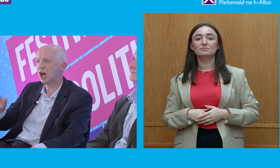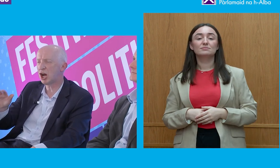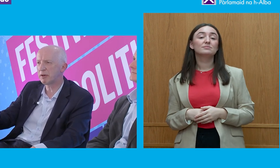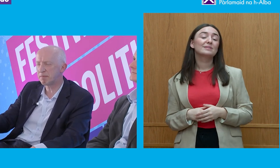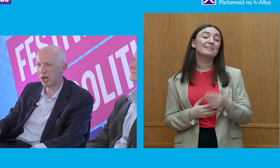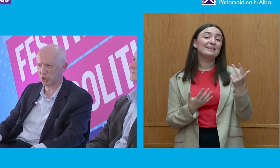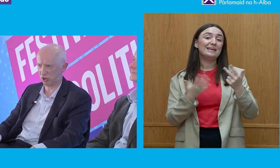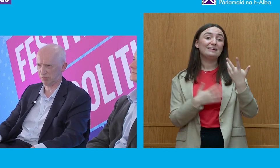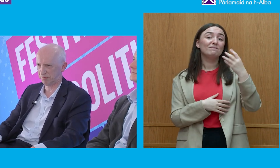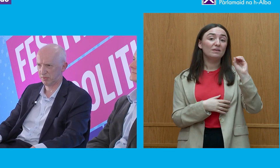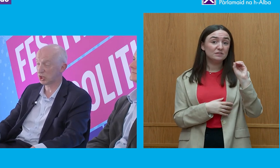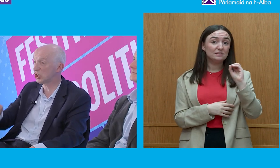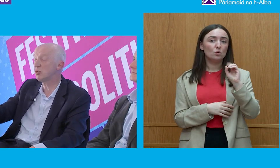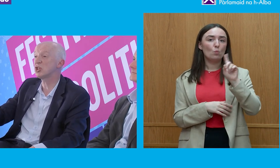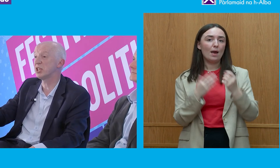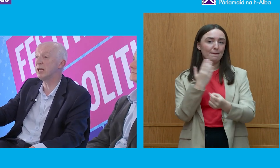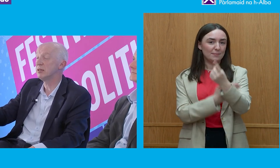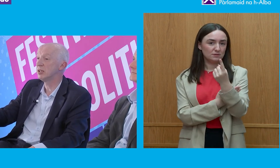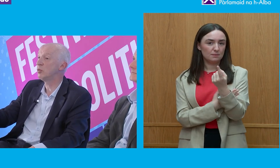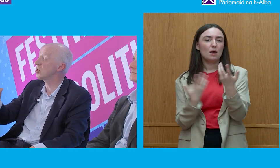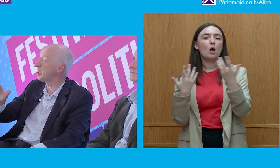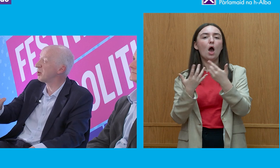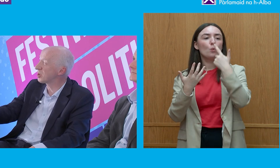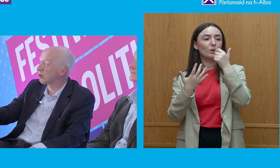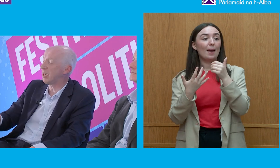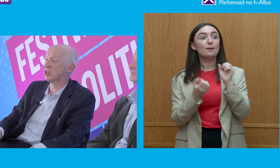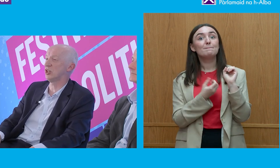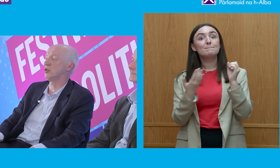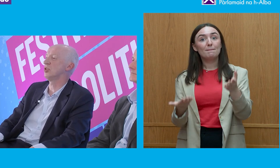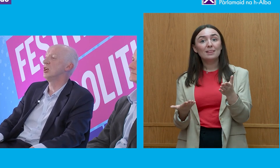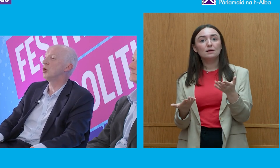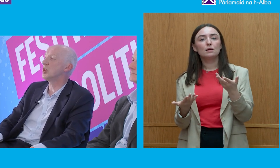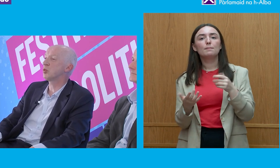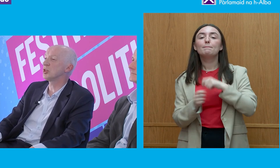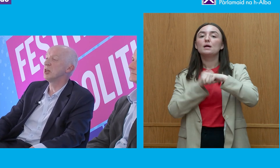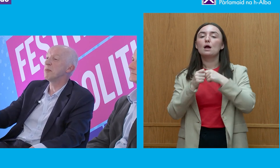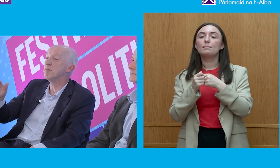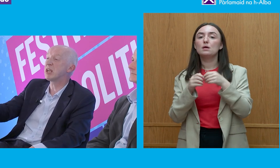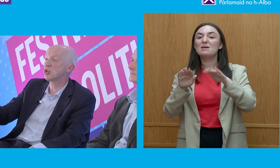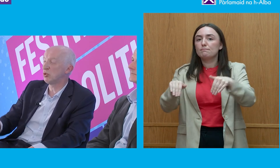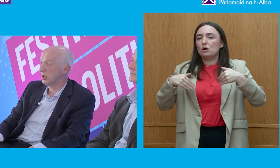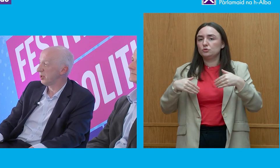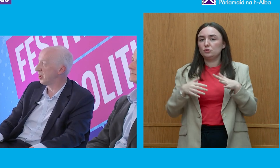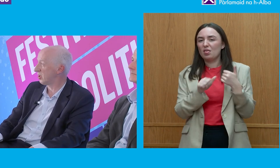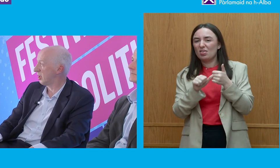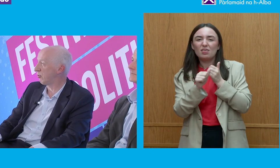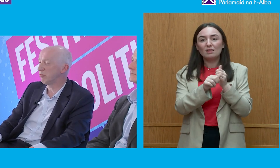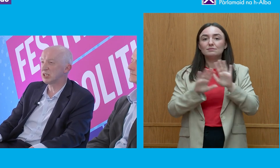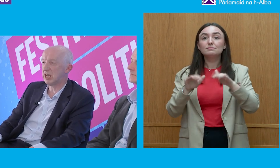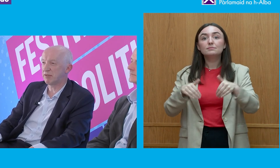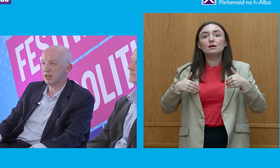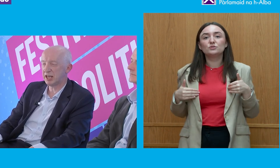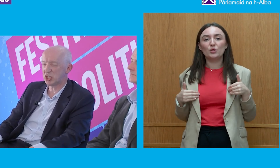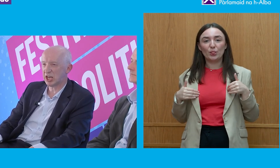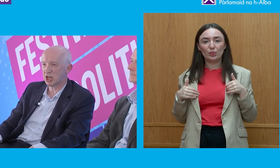servants are impartial? The solution to that, which I don't think was the correct solution, which was make sure that they've